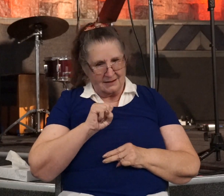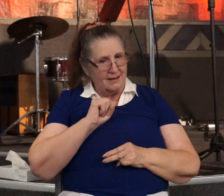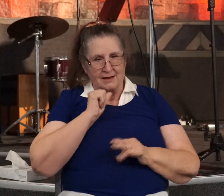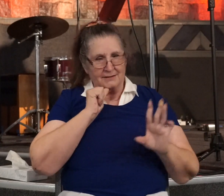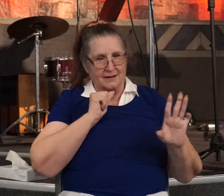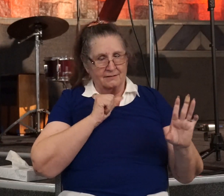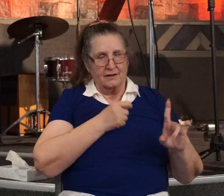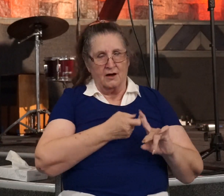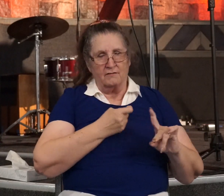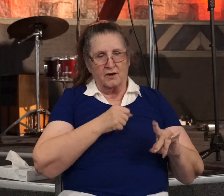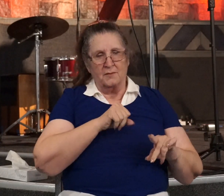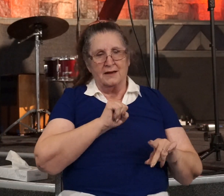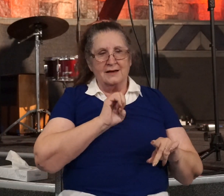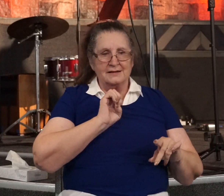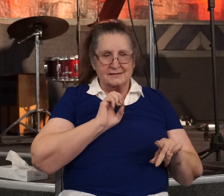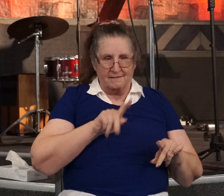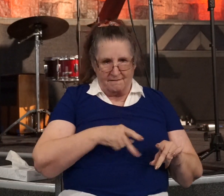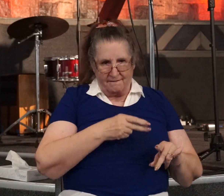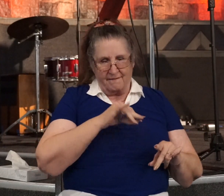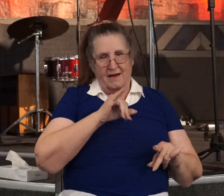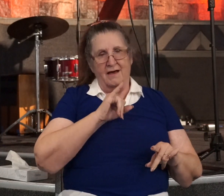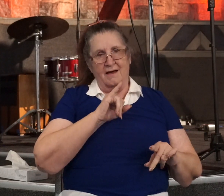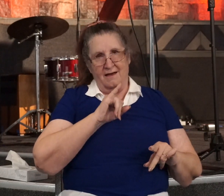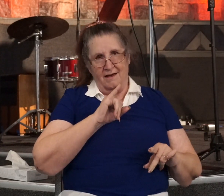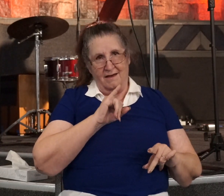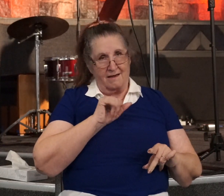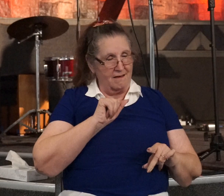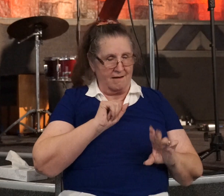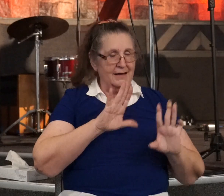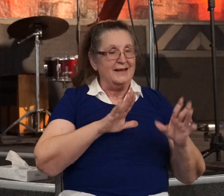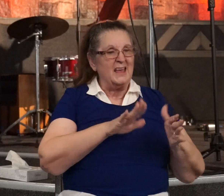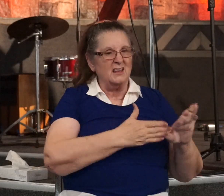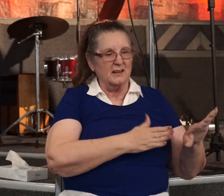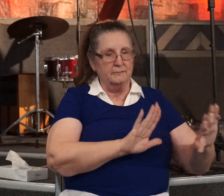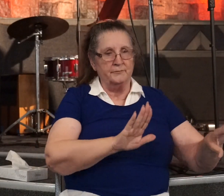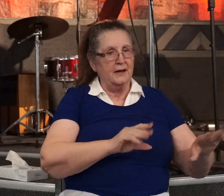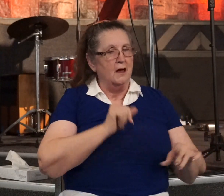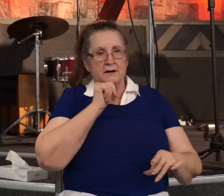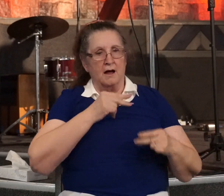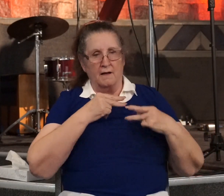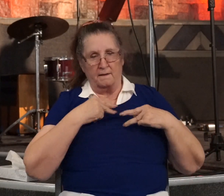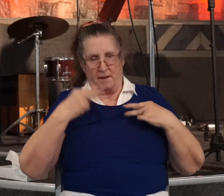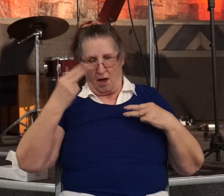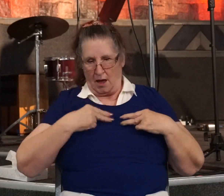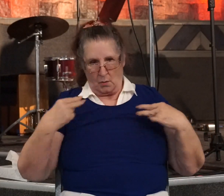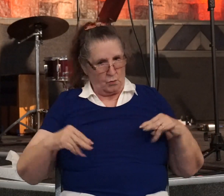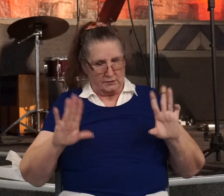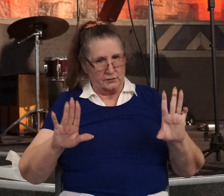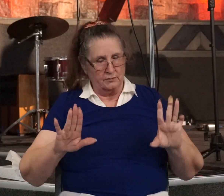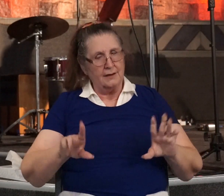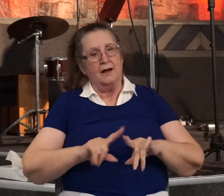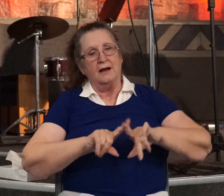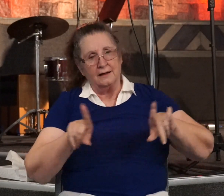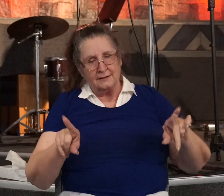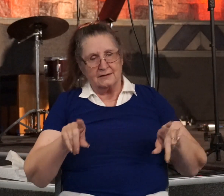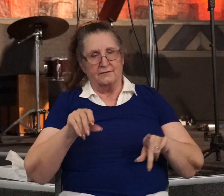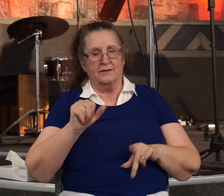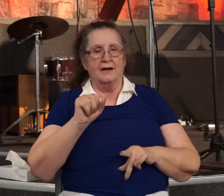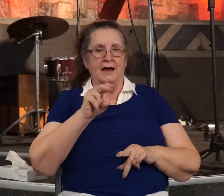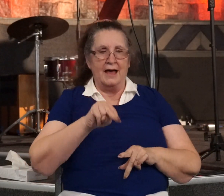he died and got buried. And not Ananias the high priest. This was a very common name